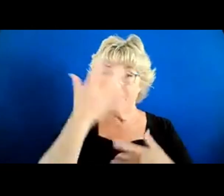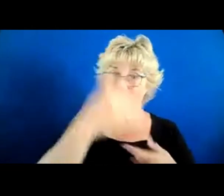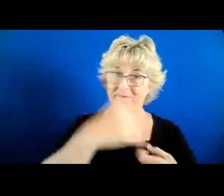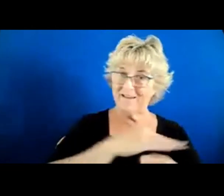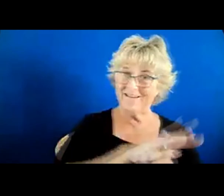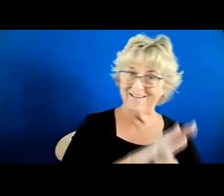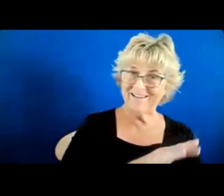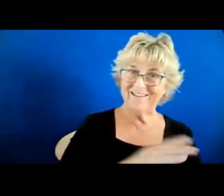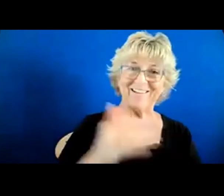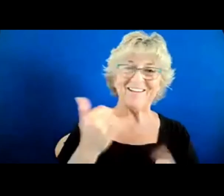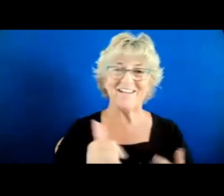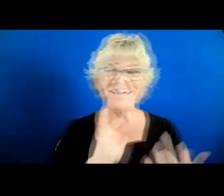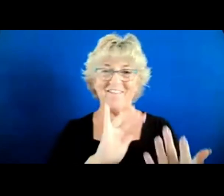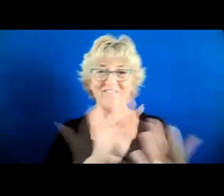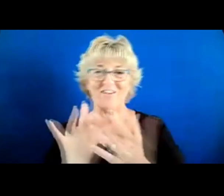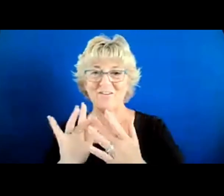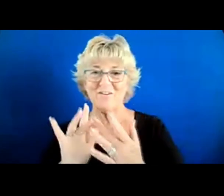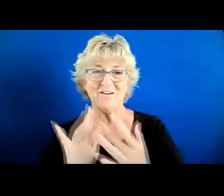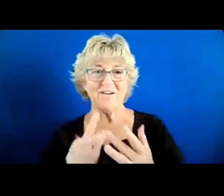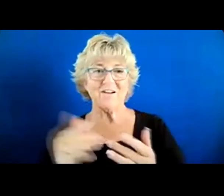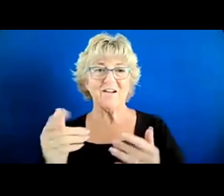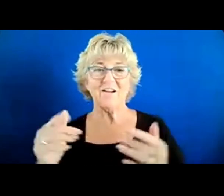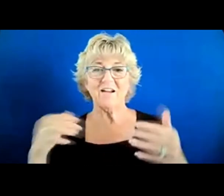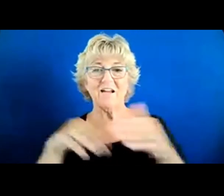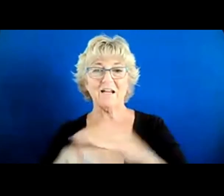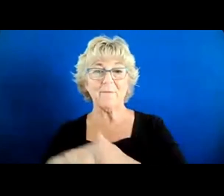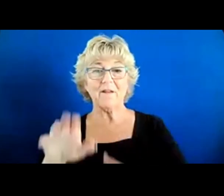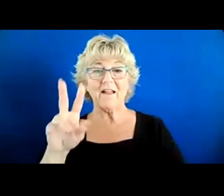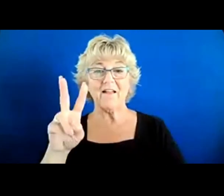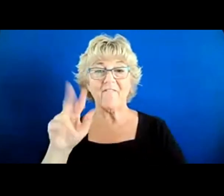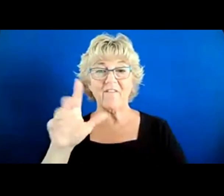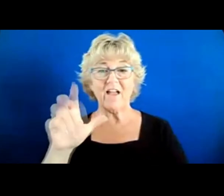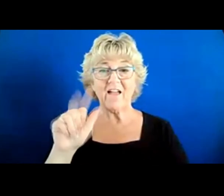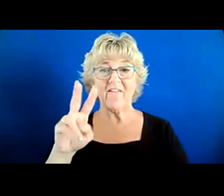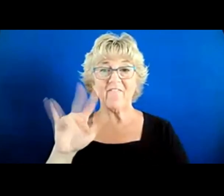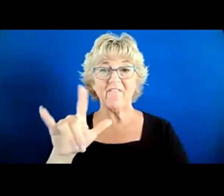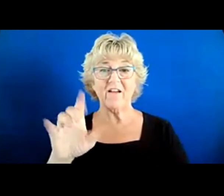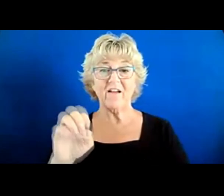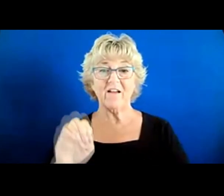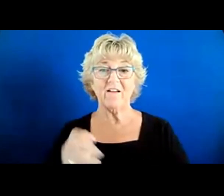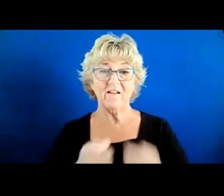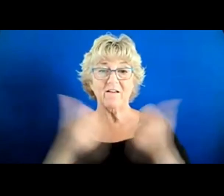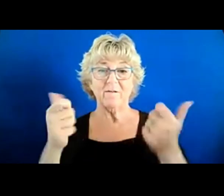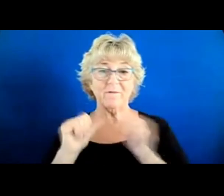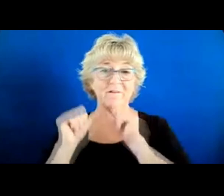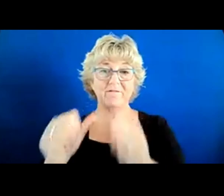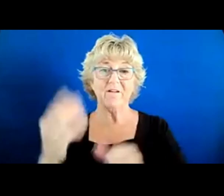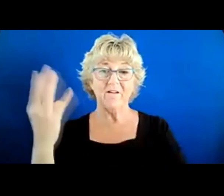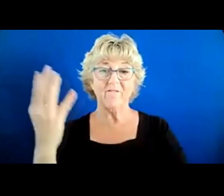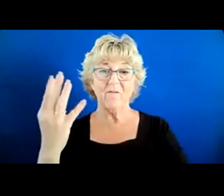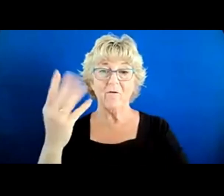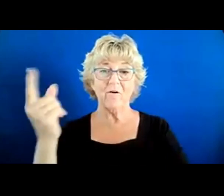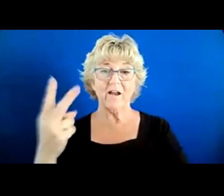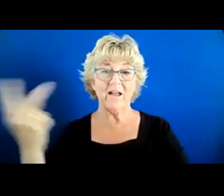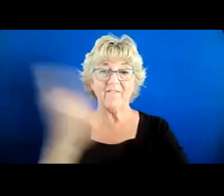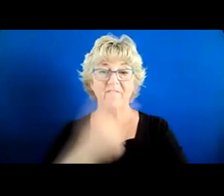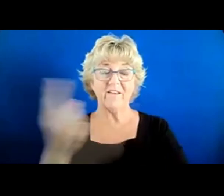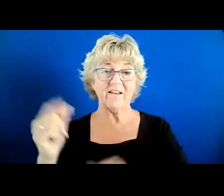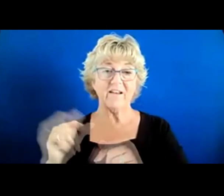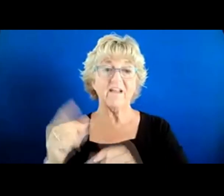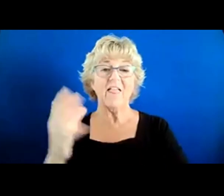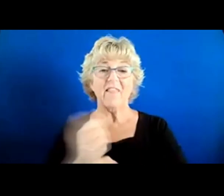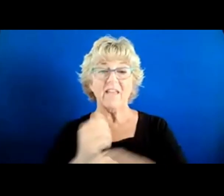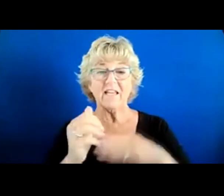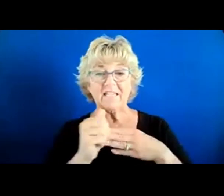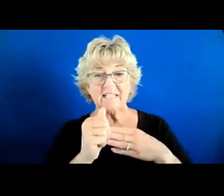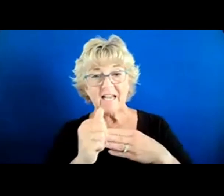virtually for the last 15 months. Everyone comes to Vacaville and they spend four and a half days in Vacaville. They get guided